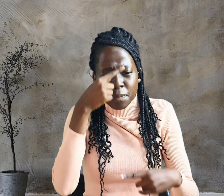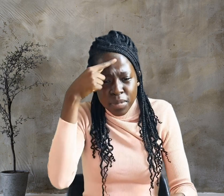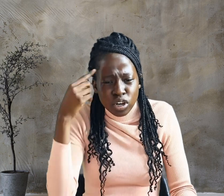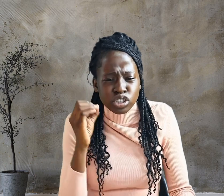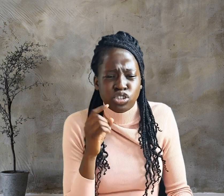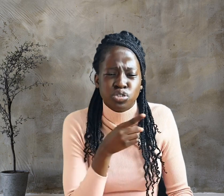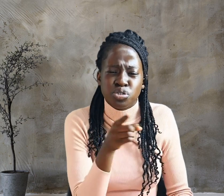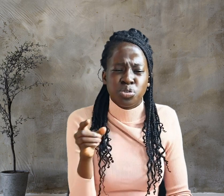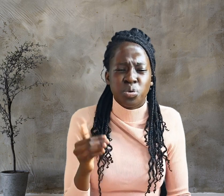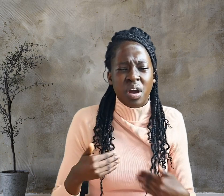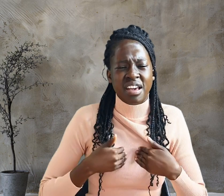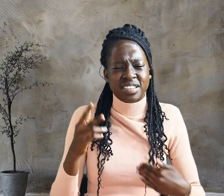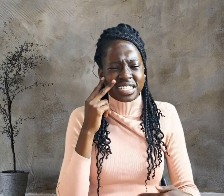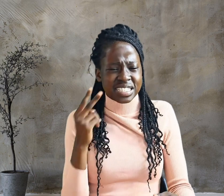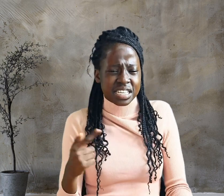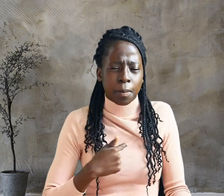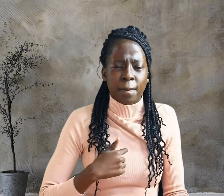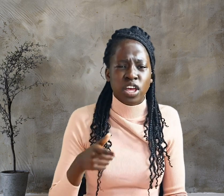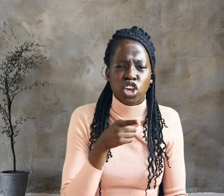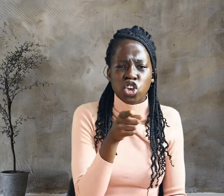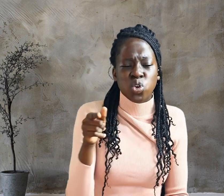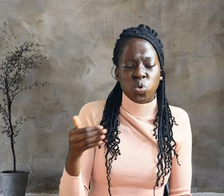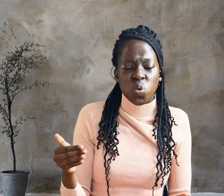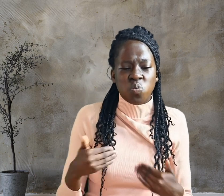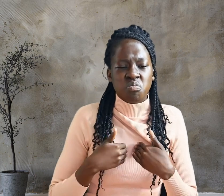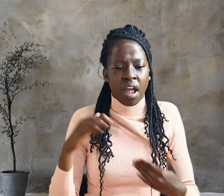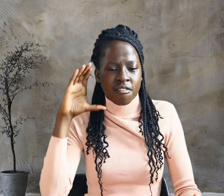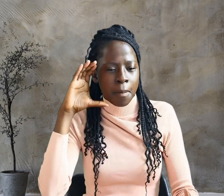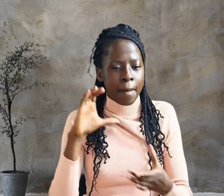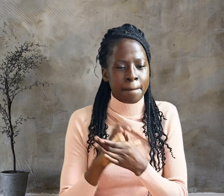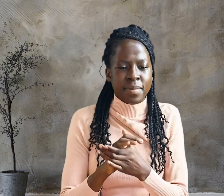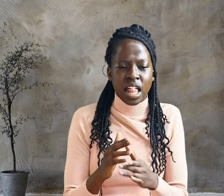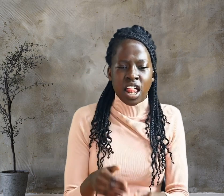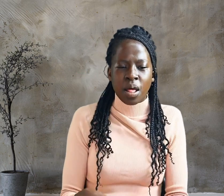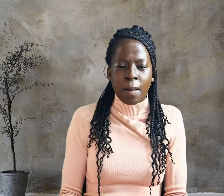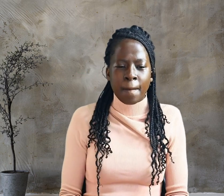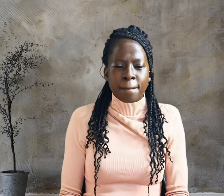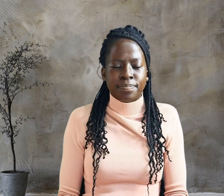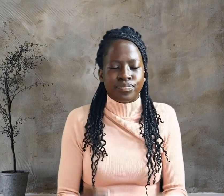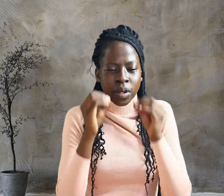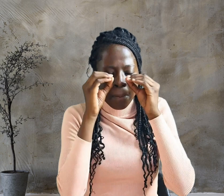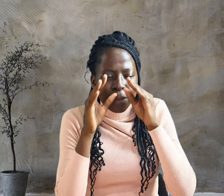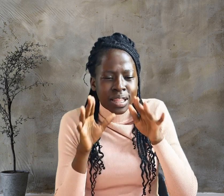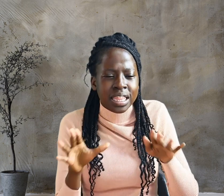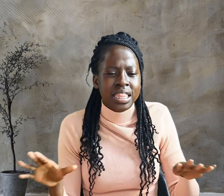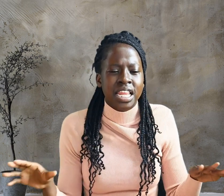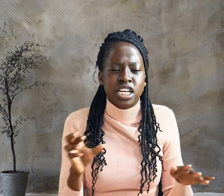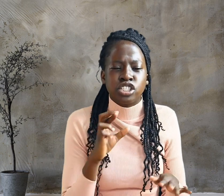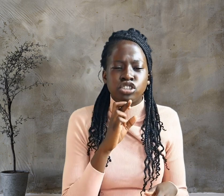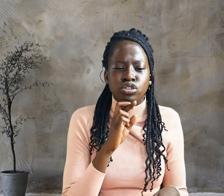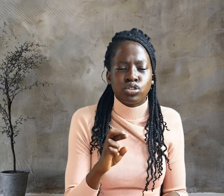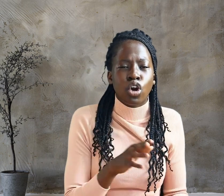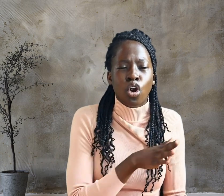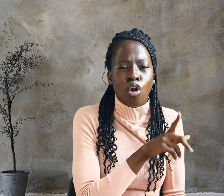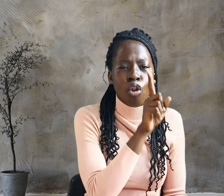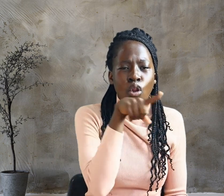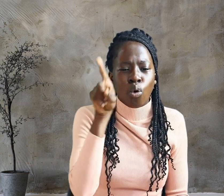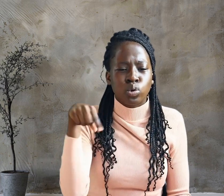Because you have seen me, You have believed. Blessed are those who have not seen And